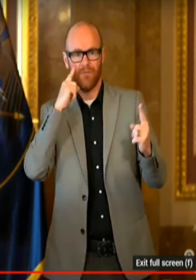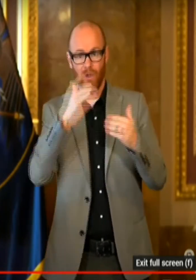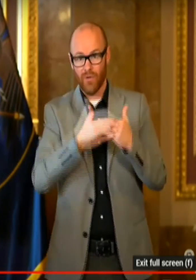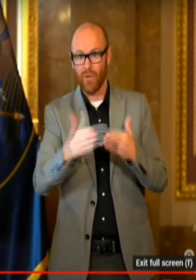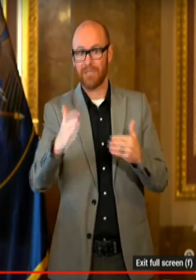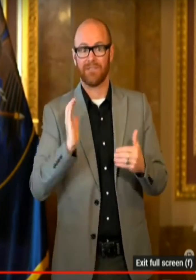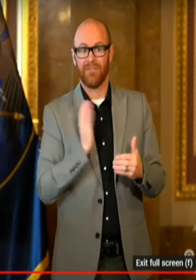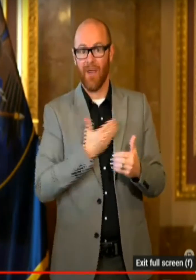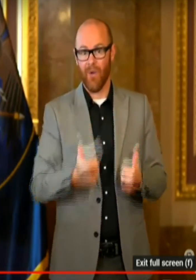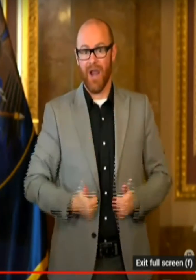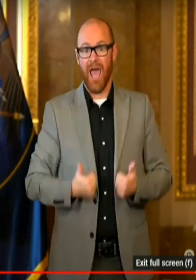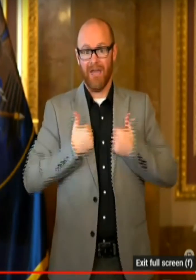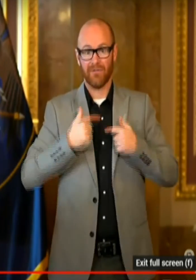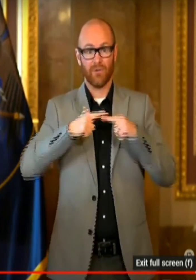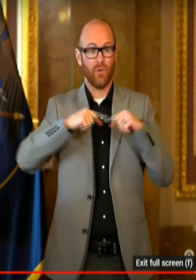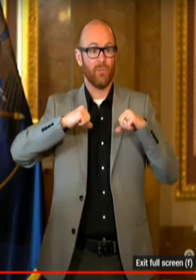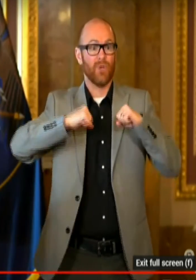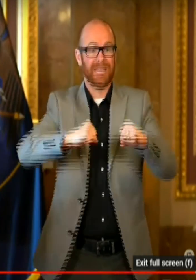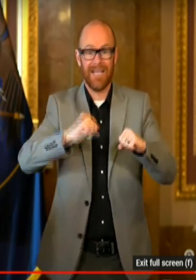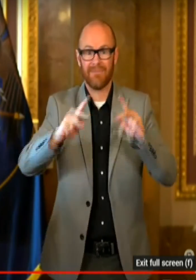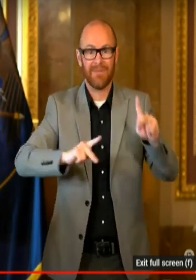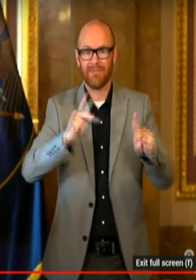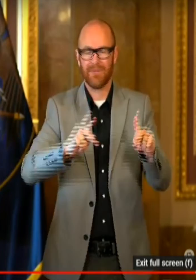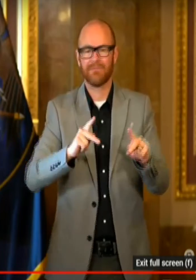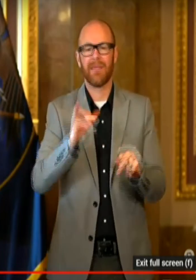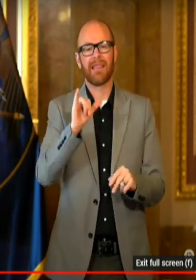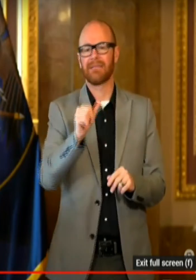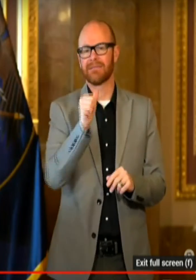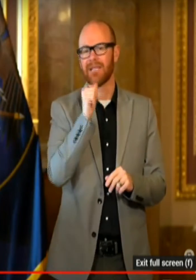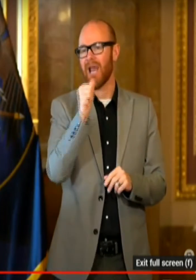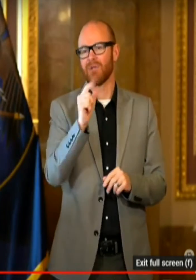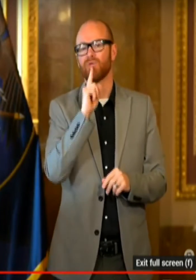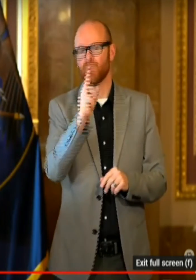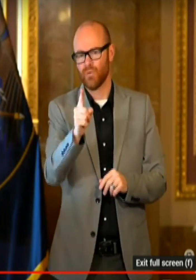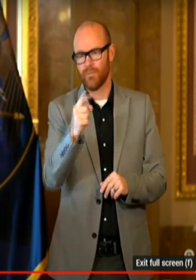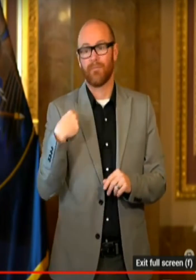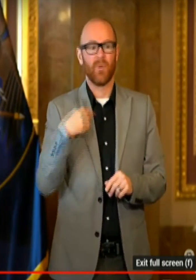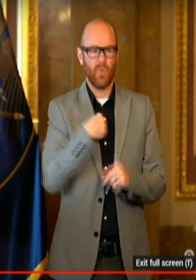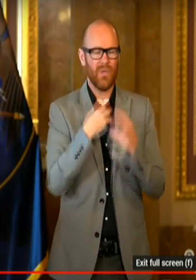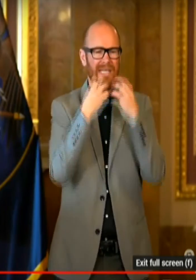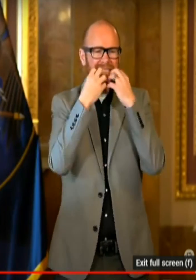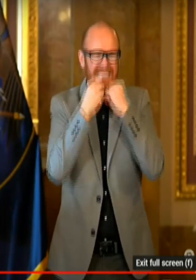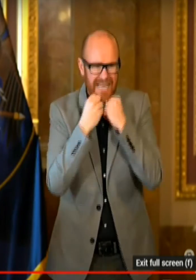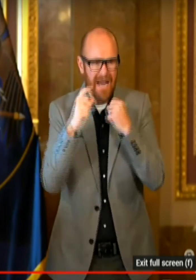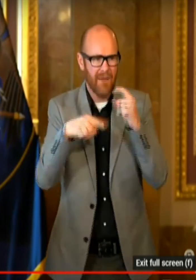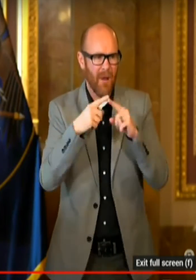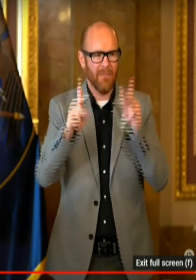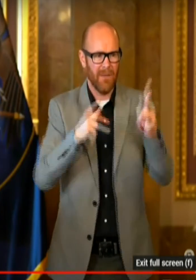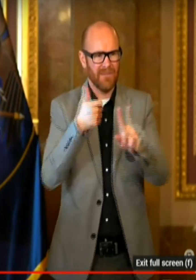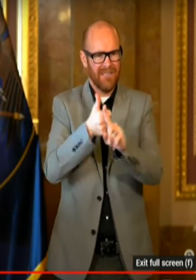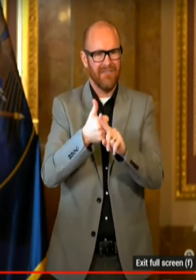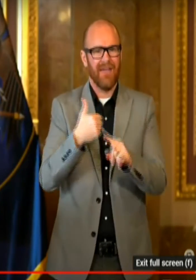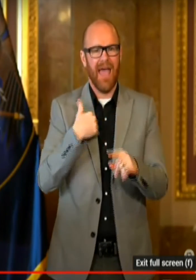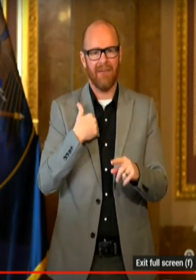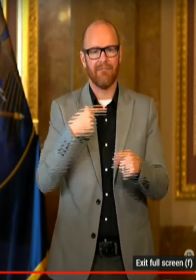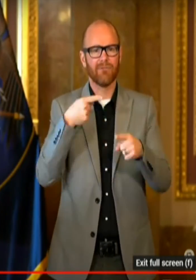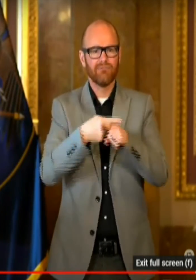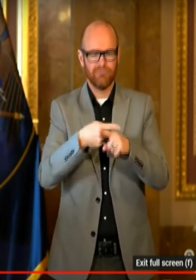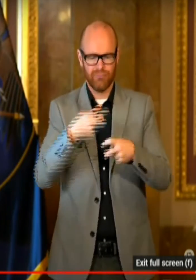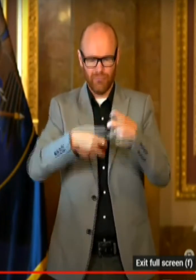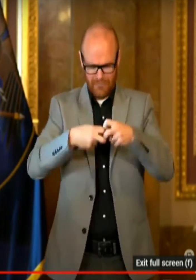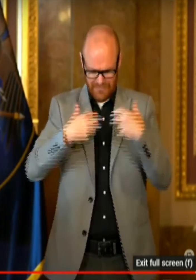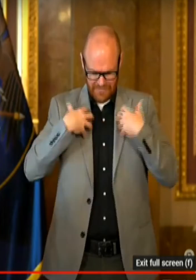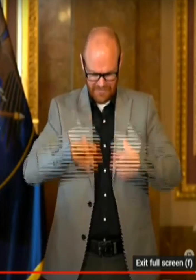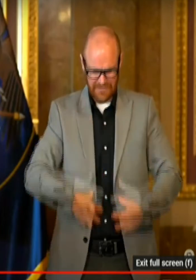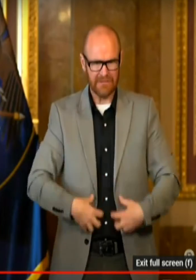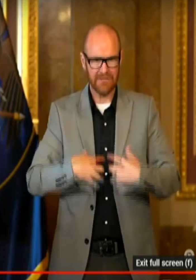protect people because it's just not true. We care deeply about our immunocompromised individuals. And that is why if you see someone